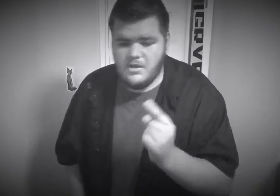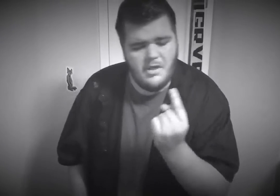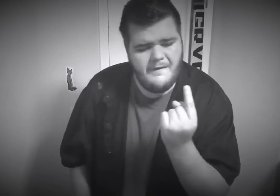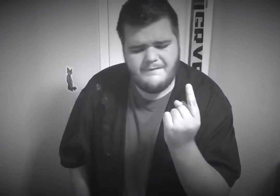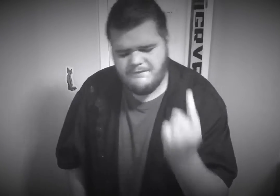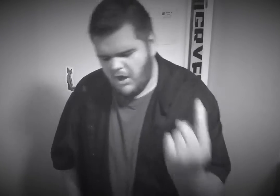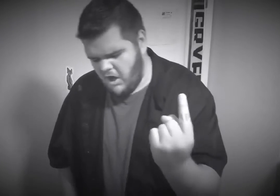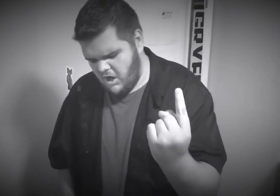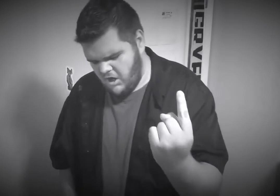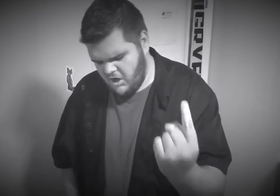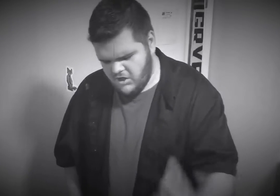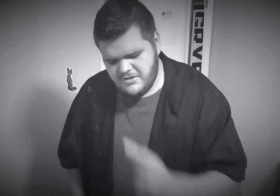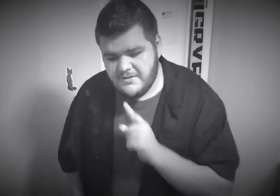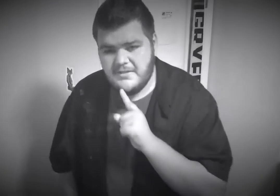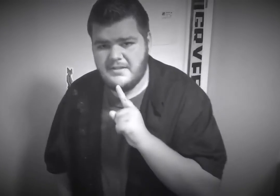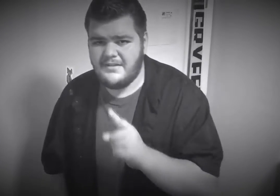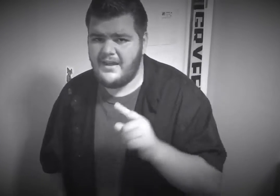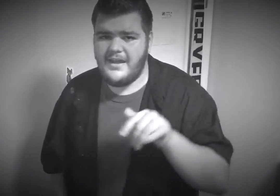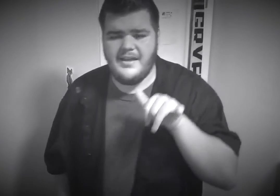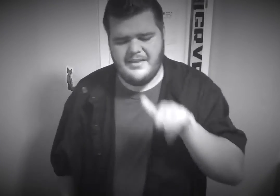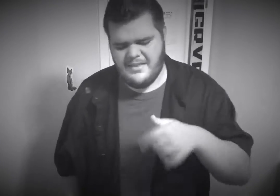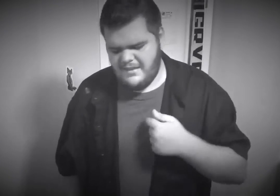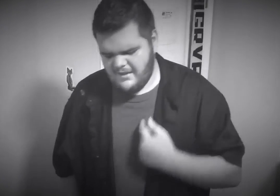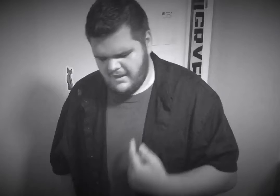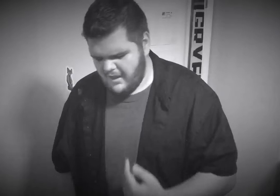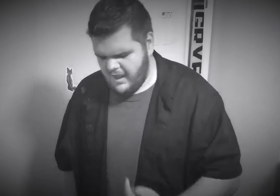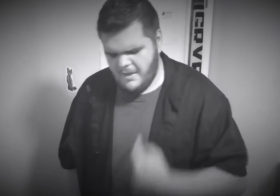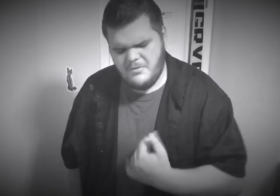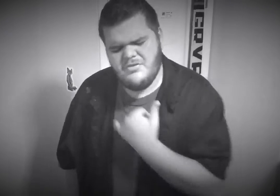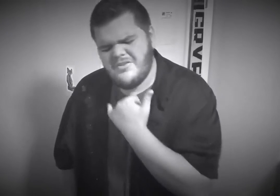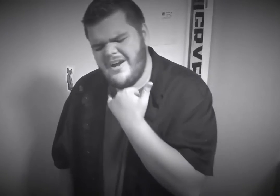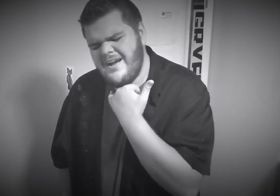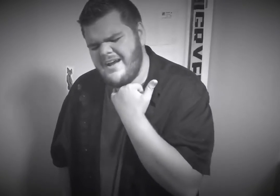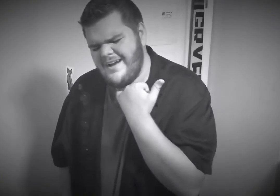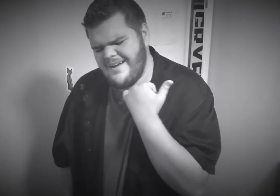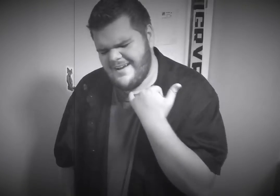And To say that I was wrong